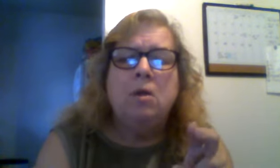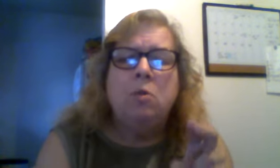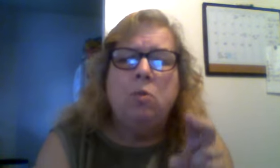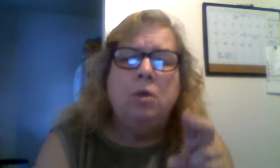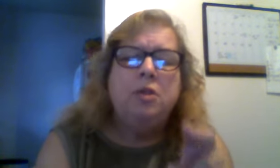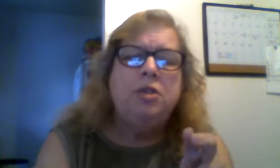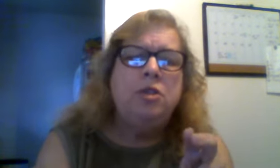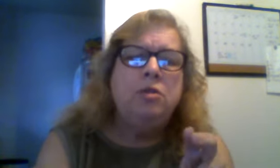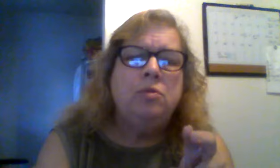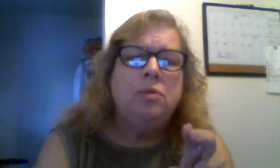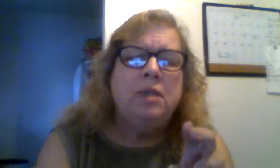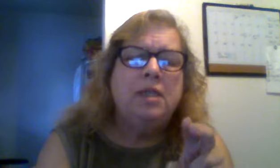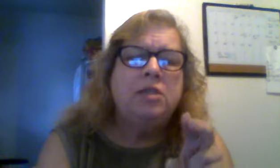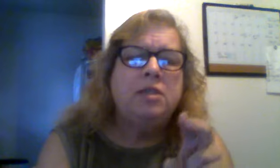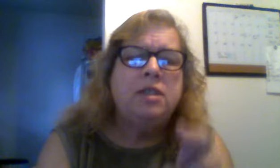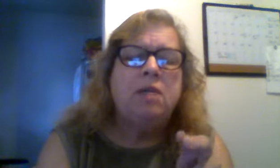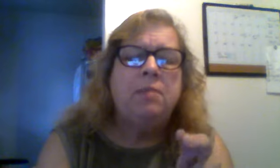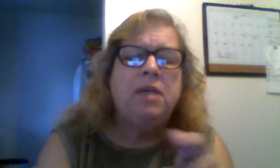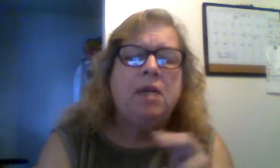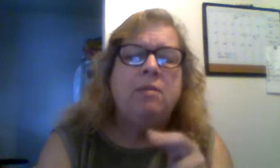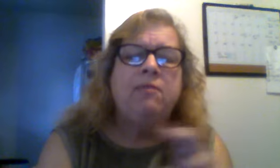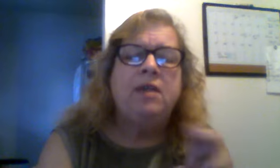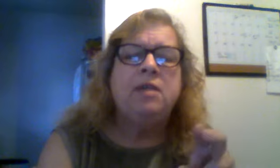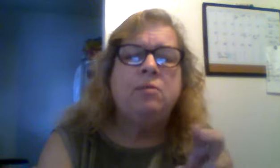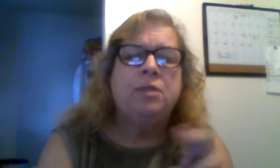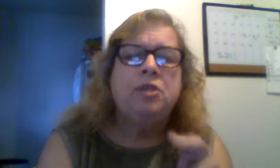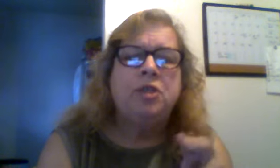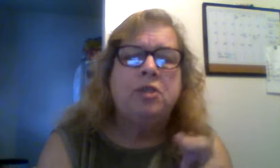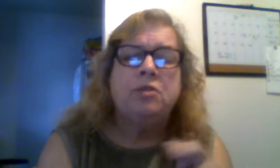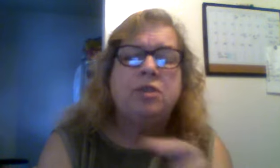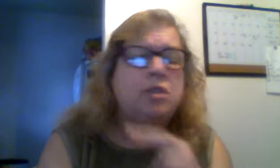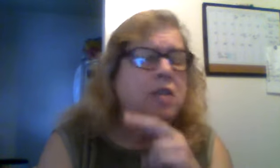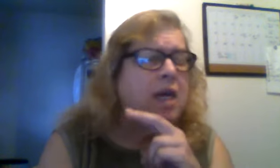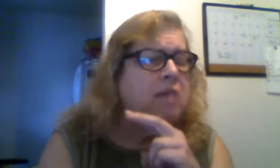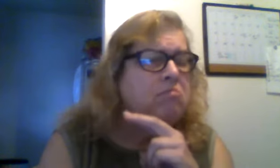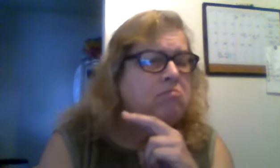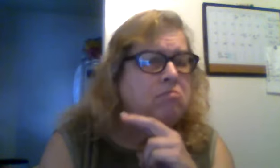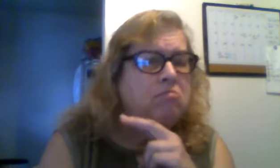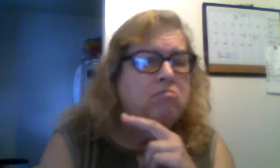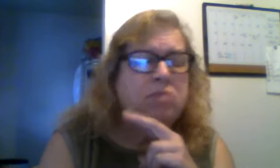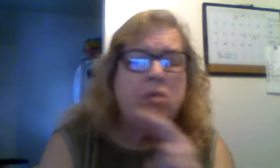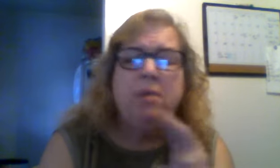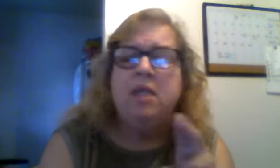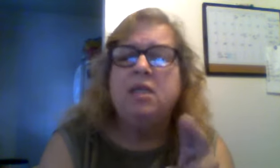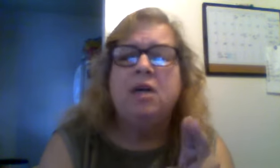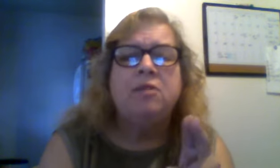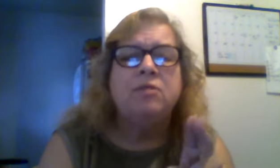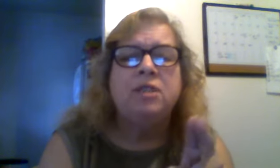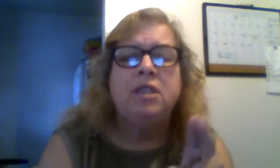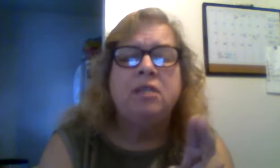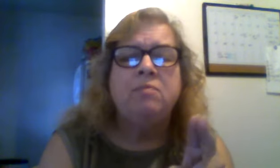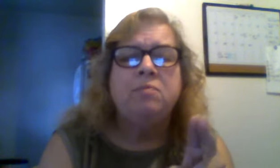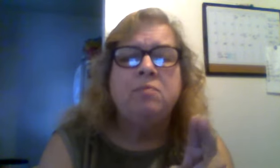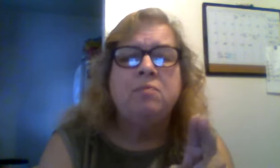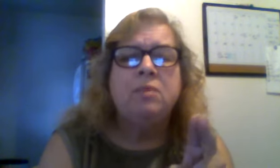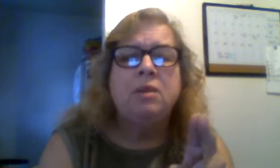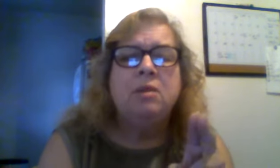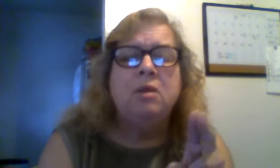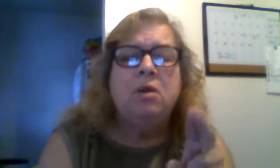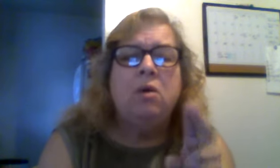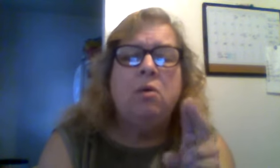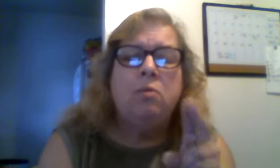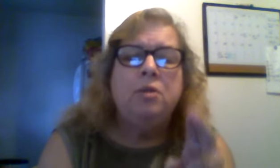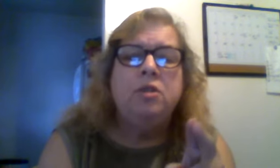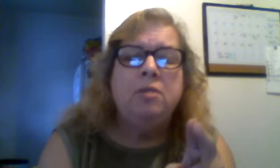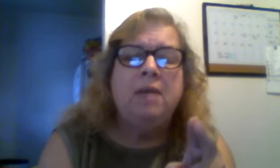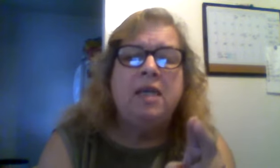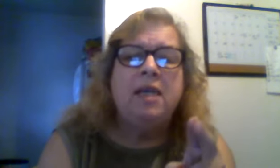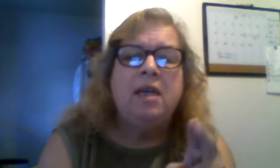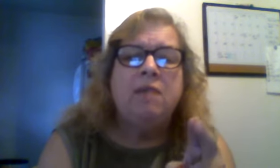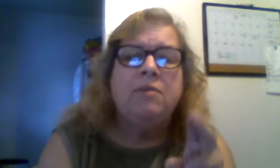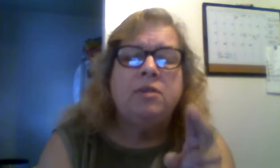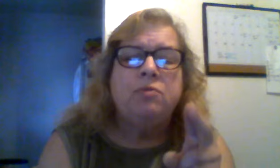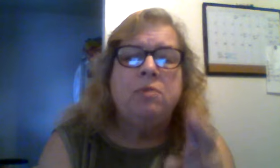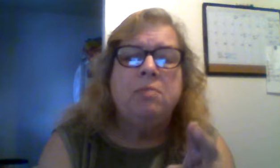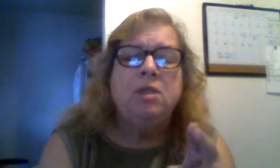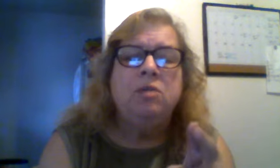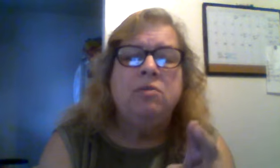would you let yourself become infected with the jiggers just like so many of the others did or would you make that effort to remove